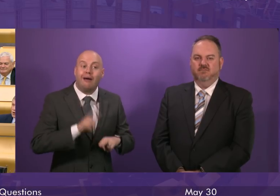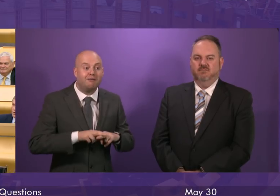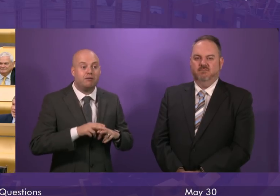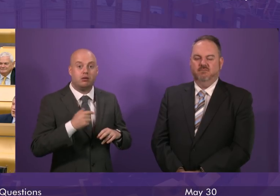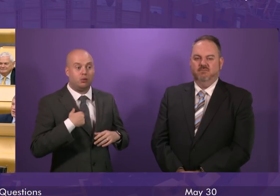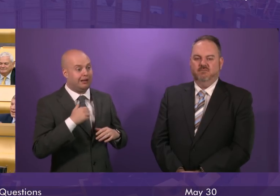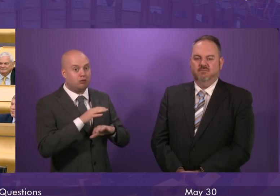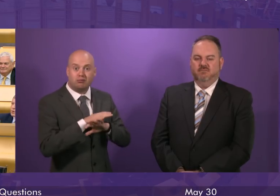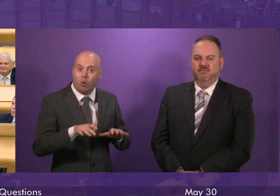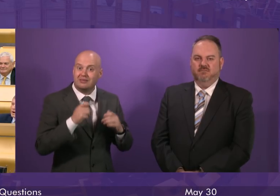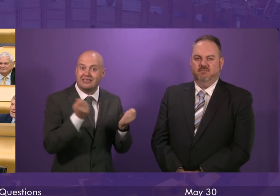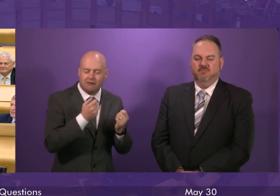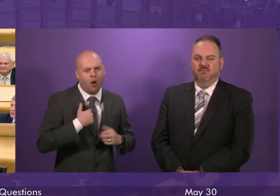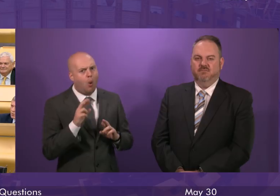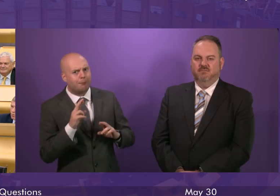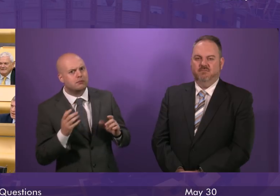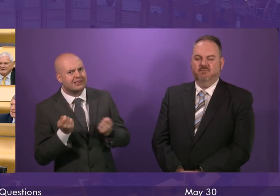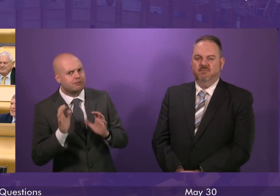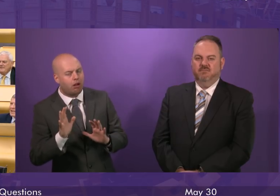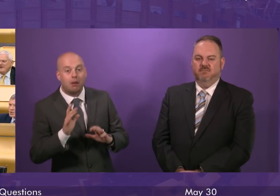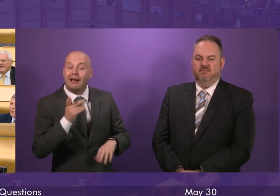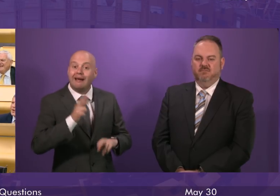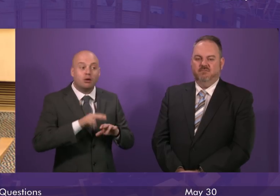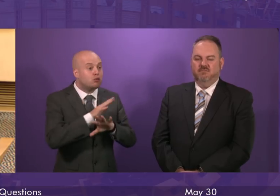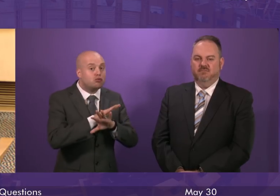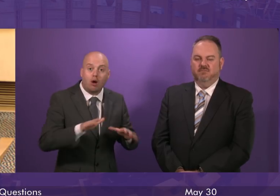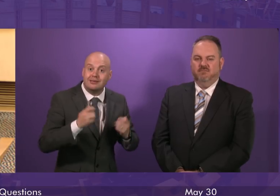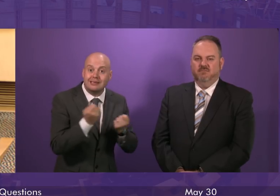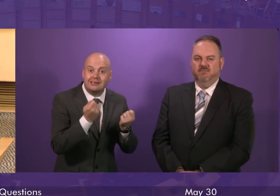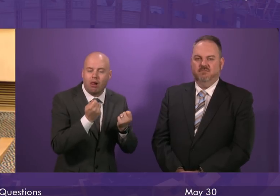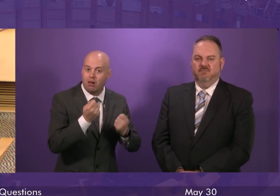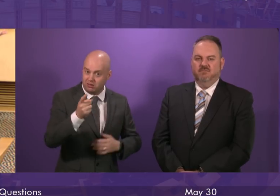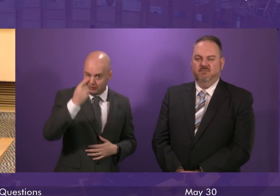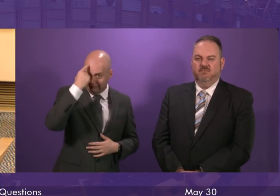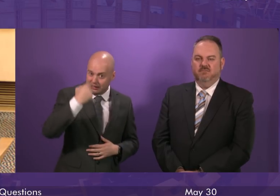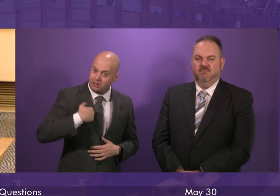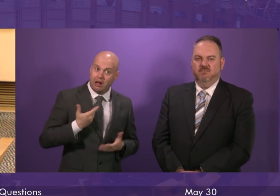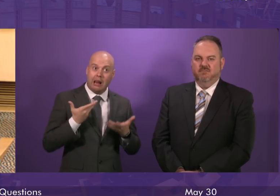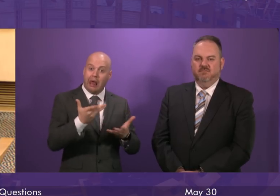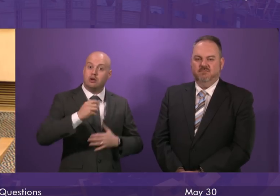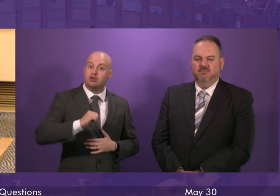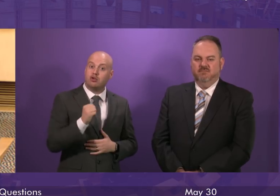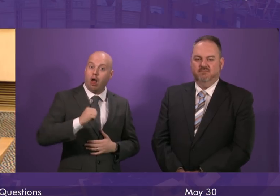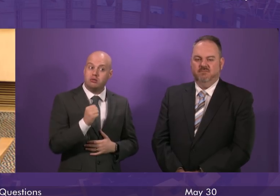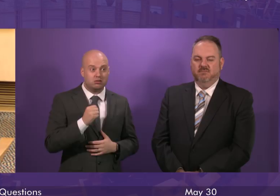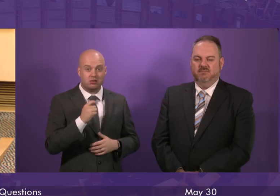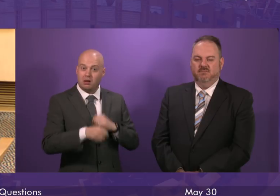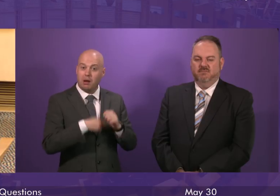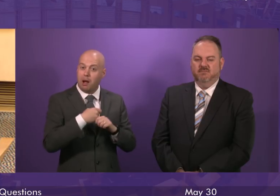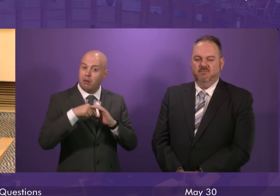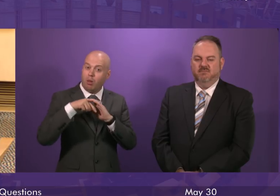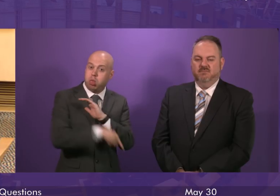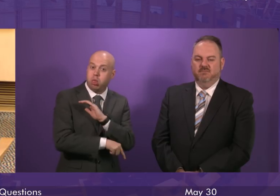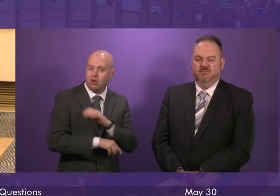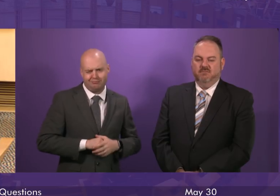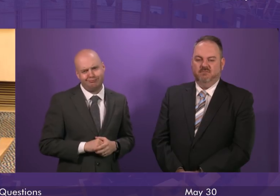on that and I hope we do succeed if we don't succeed I am not prepared to allow Scotland to sink with this ship. I want